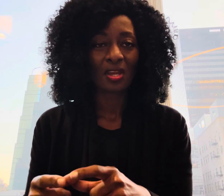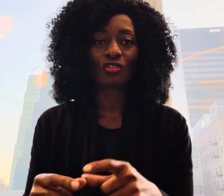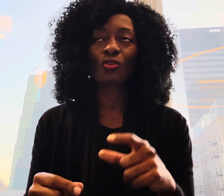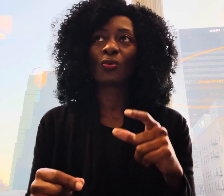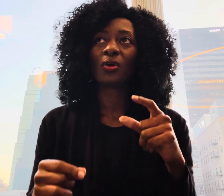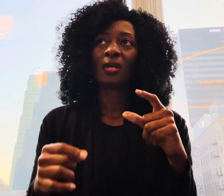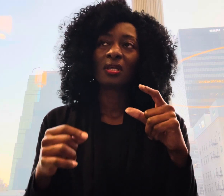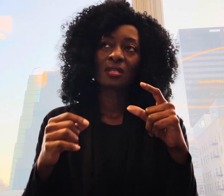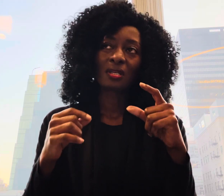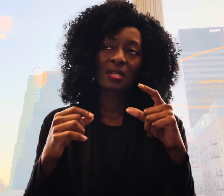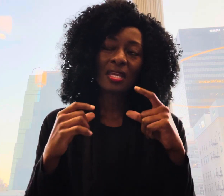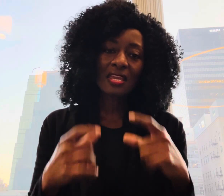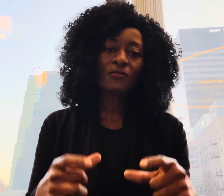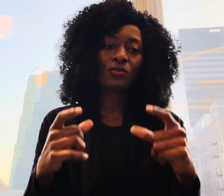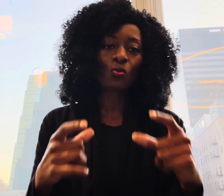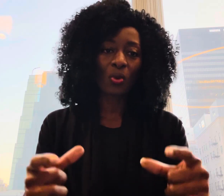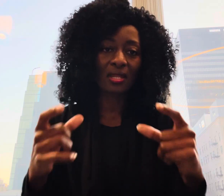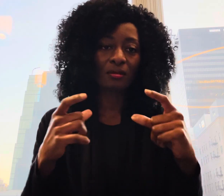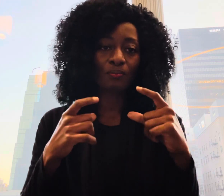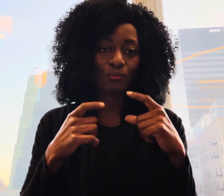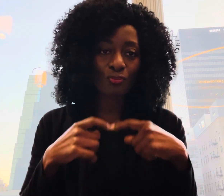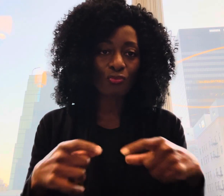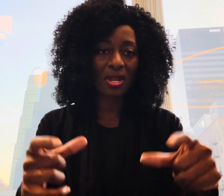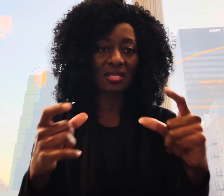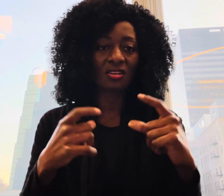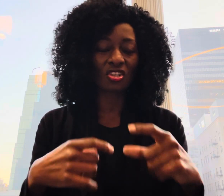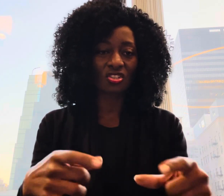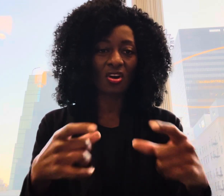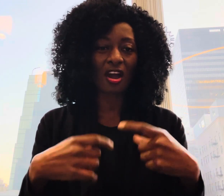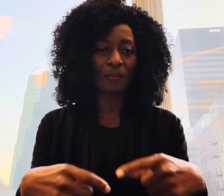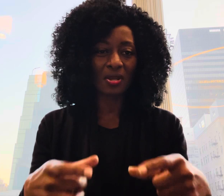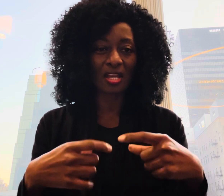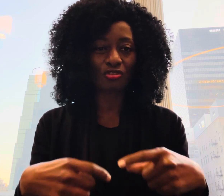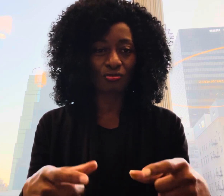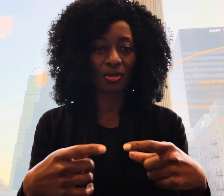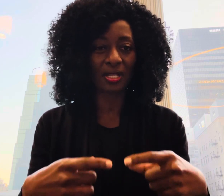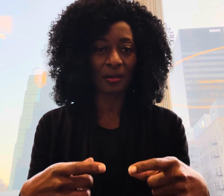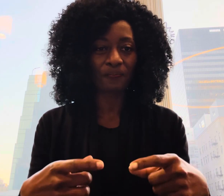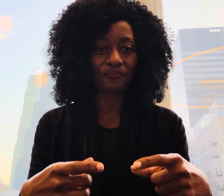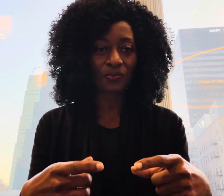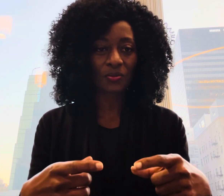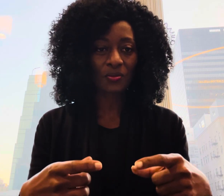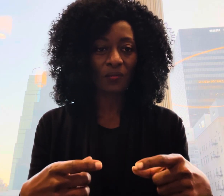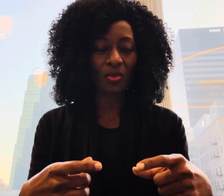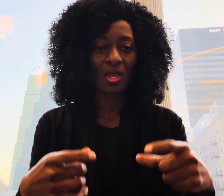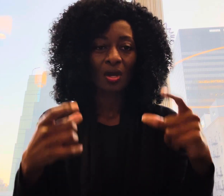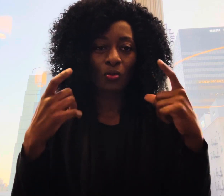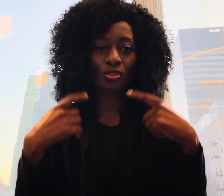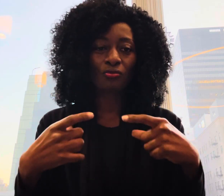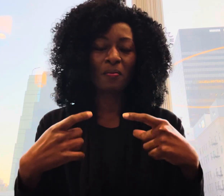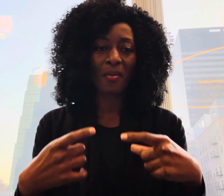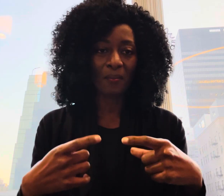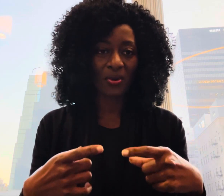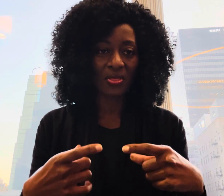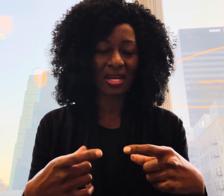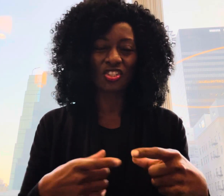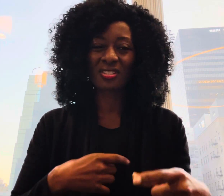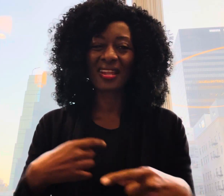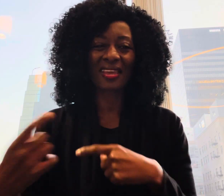so even when praying does not come naturally we should remember that just like